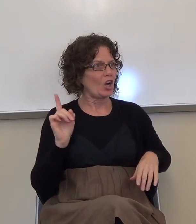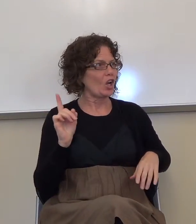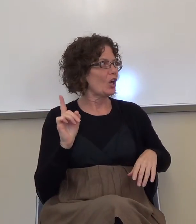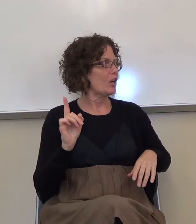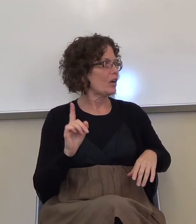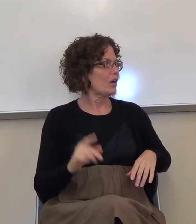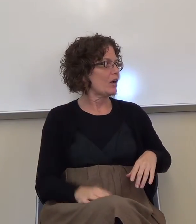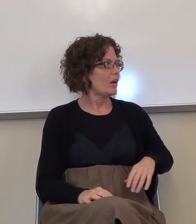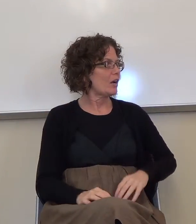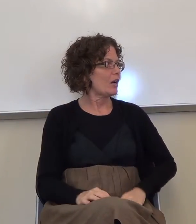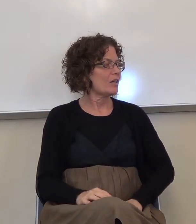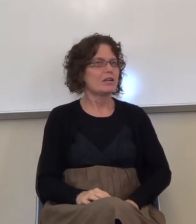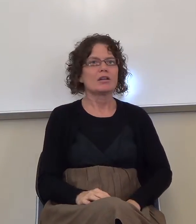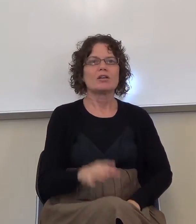This probably gets sand records.